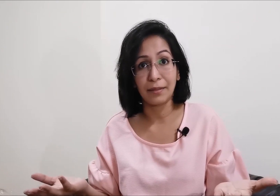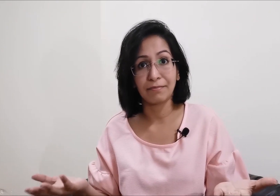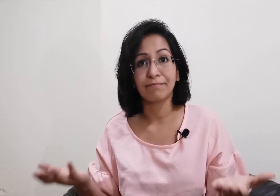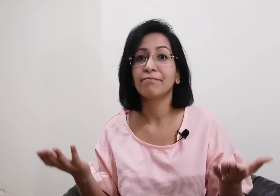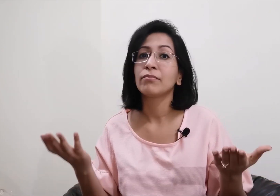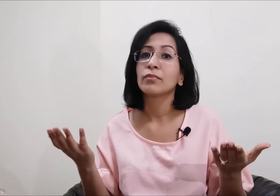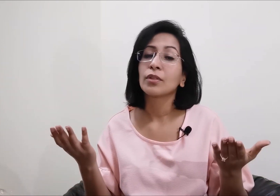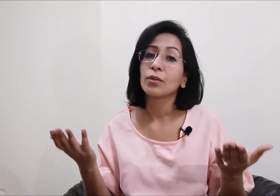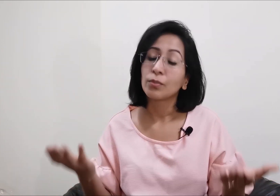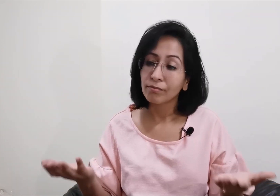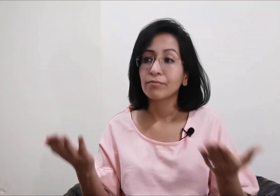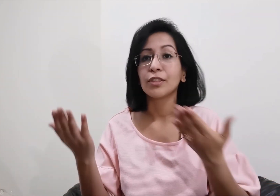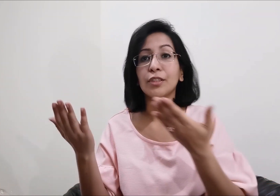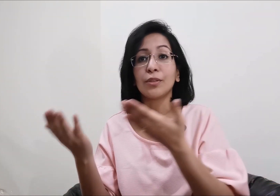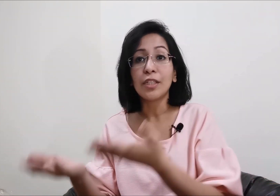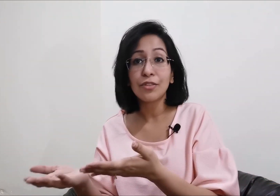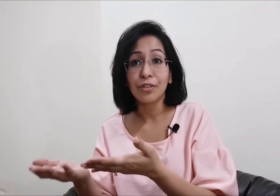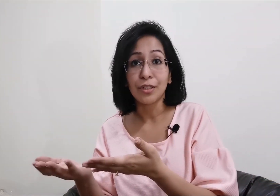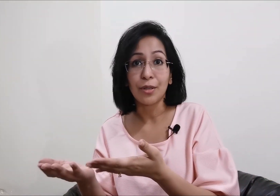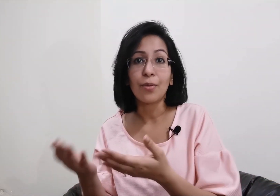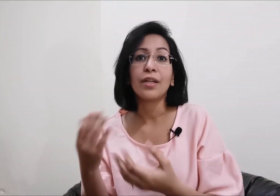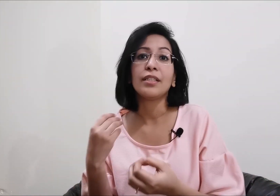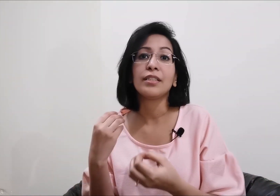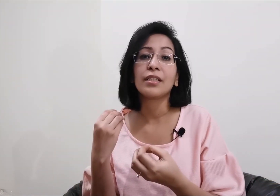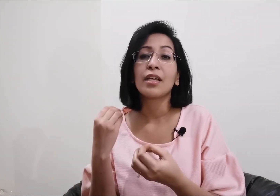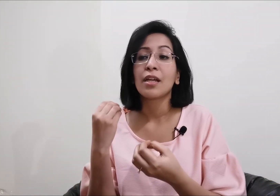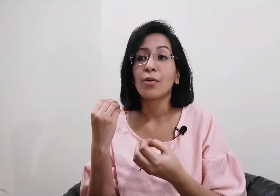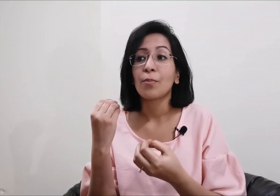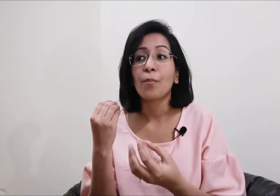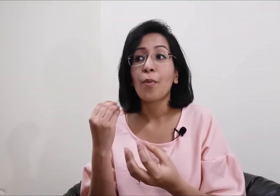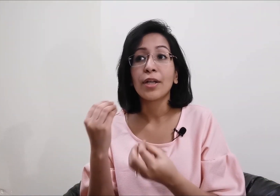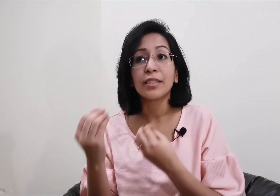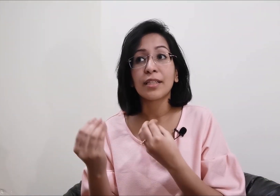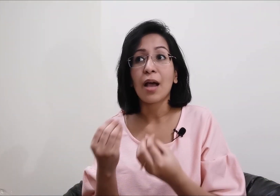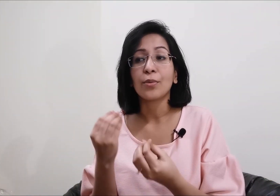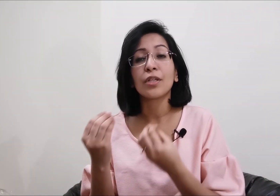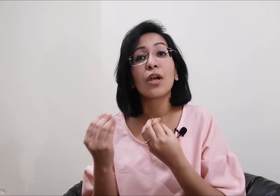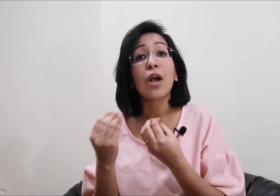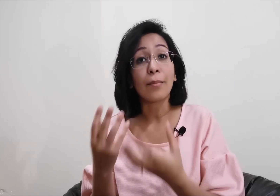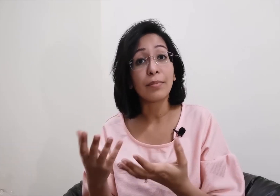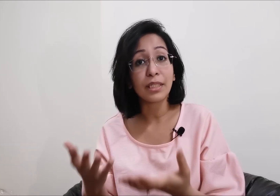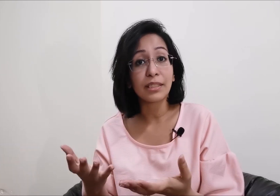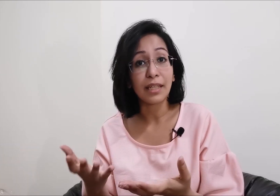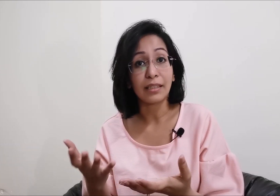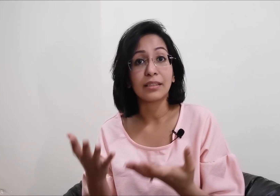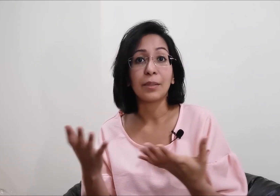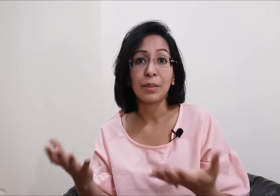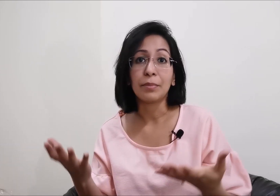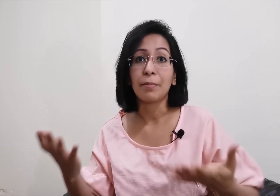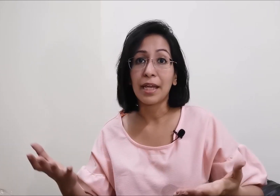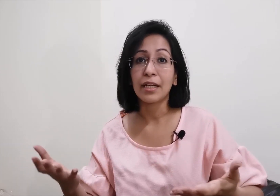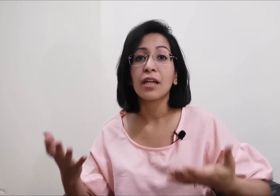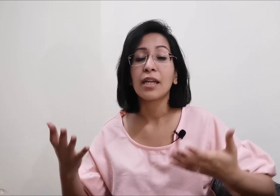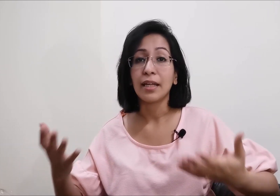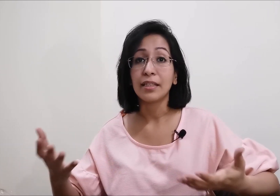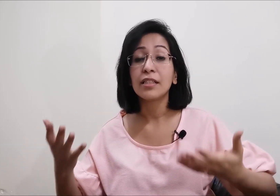so this video is points out common mistakes that people make in